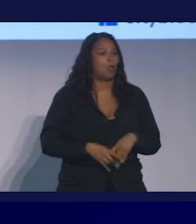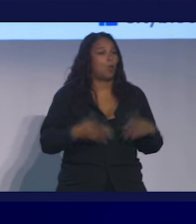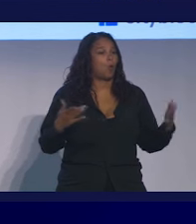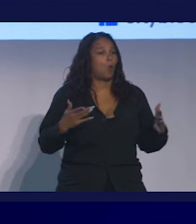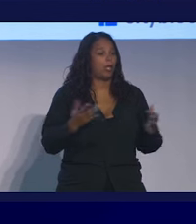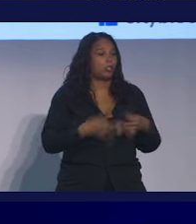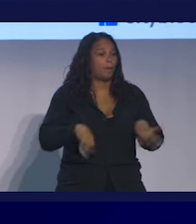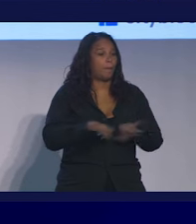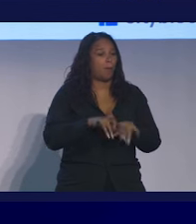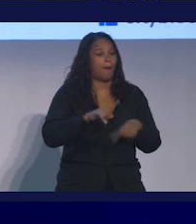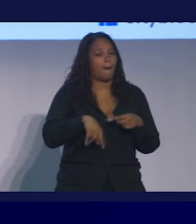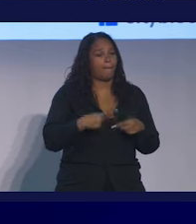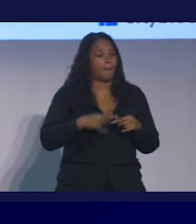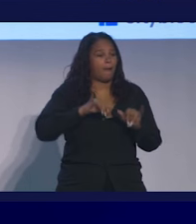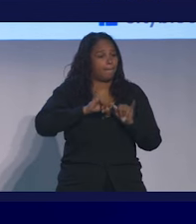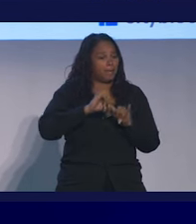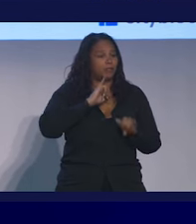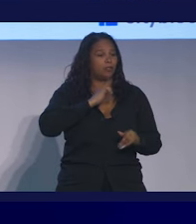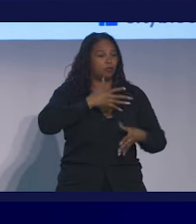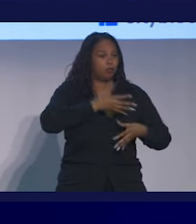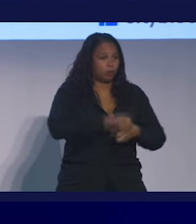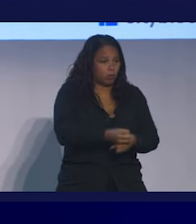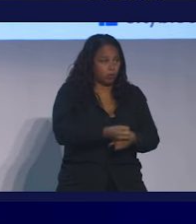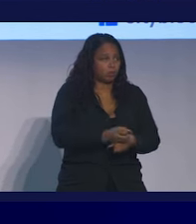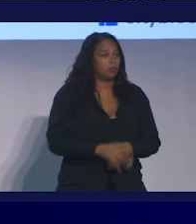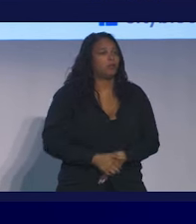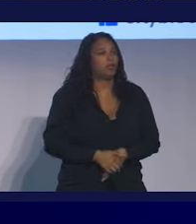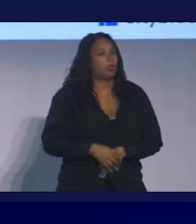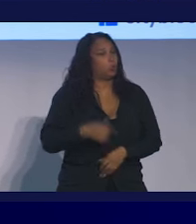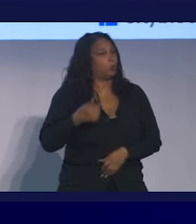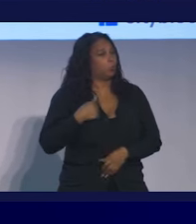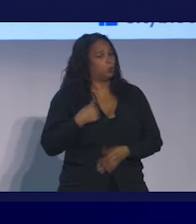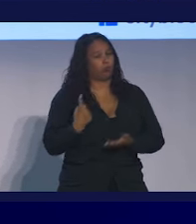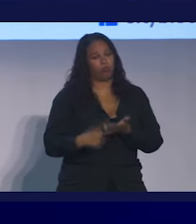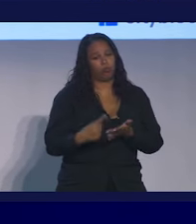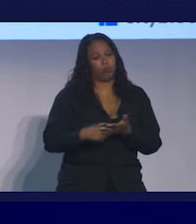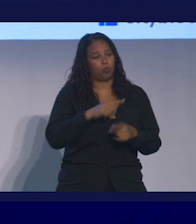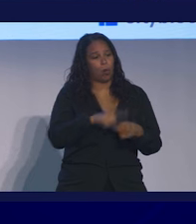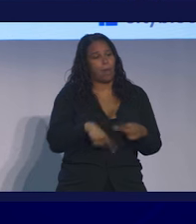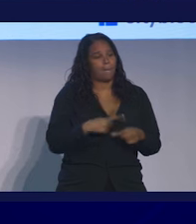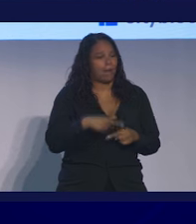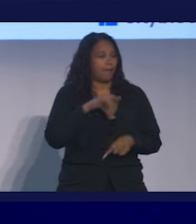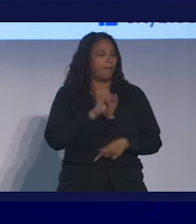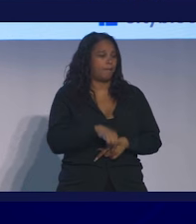measurement is trust. We talk a lot about that relationship and that engagement